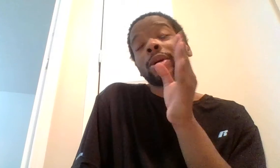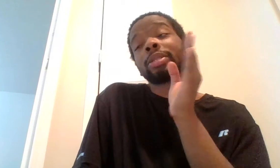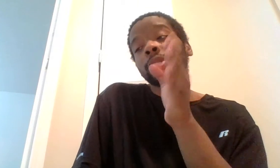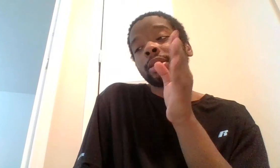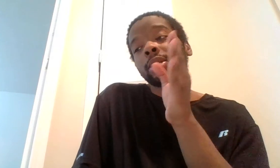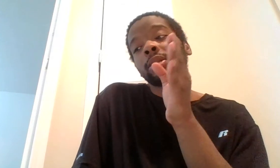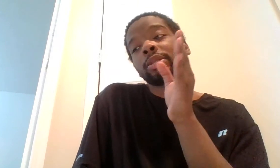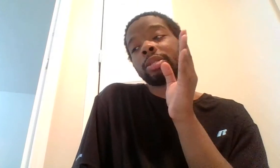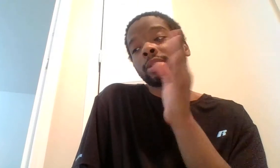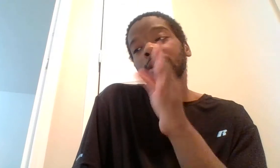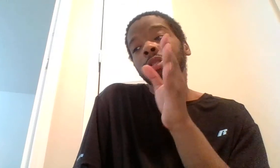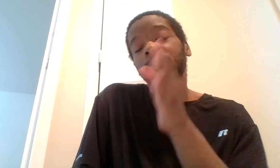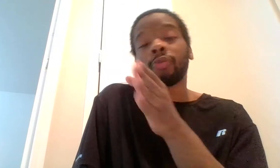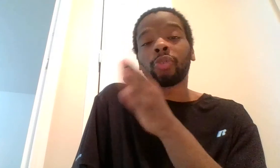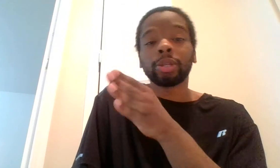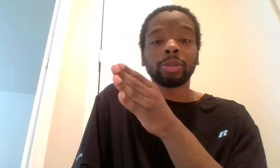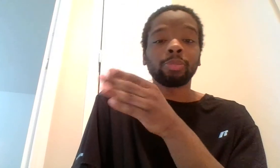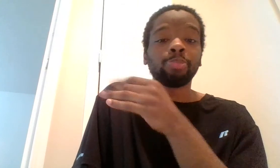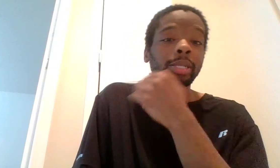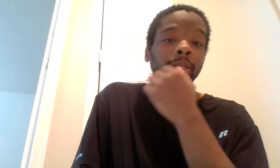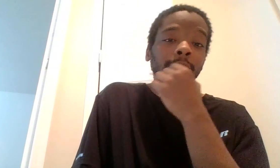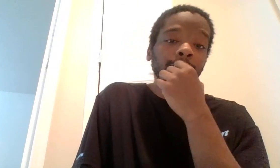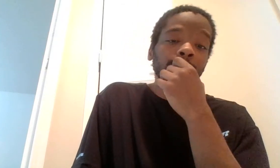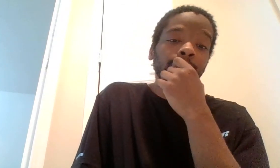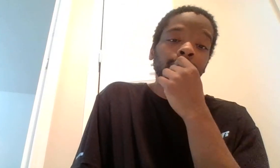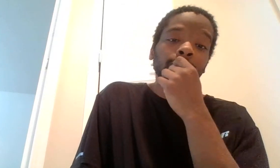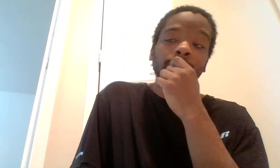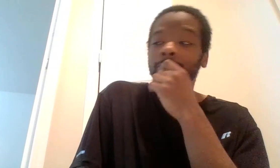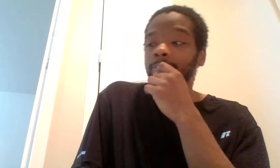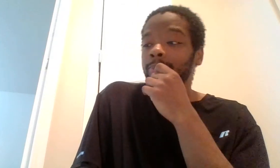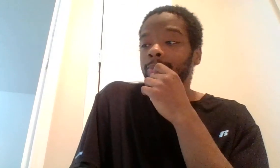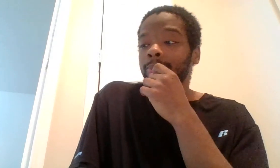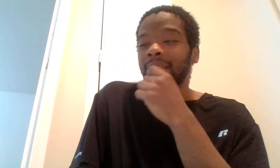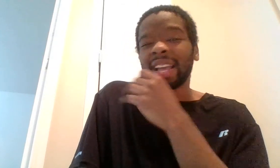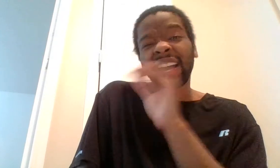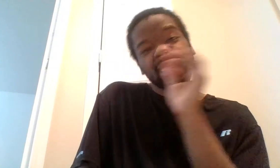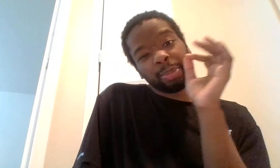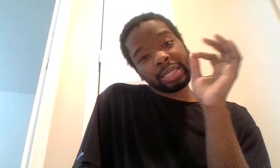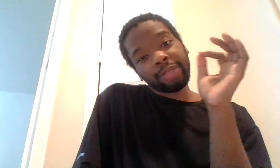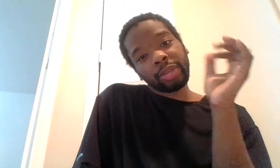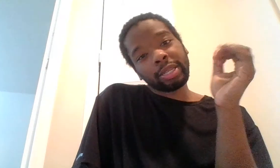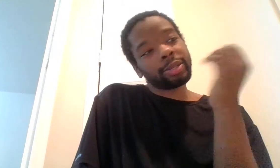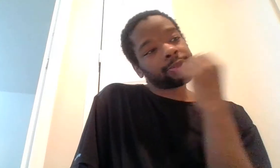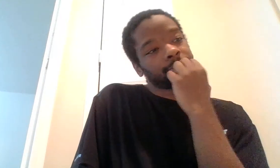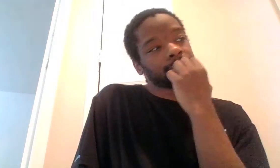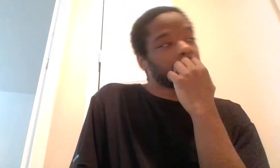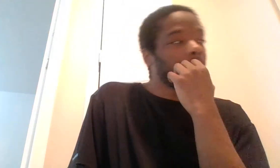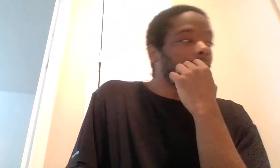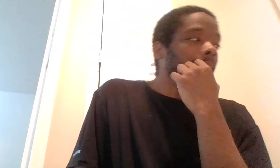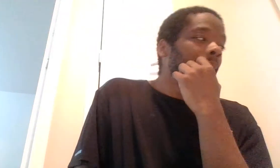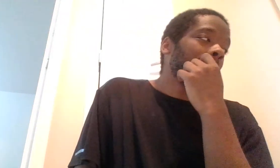.S. Section 242, basically. Gotta get specific there. Now,